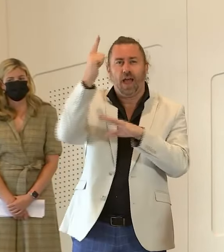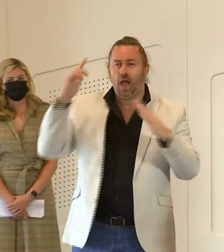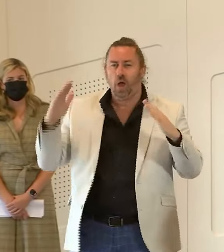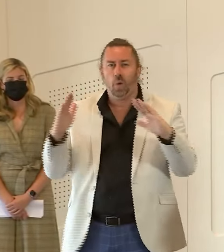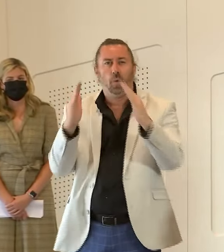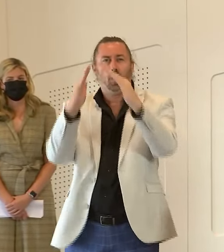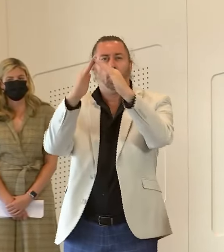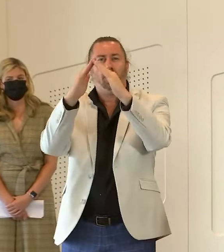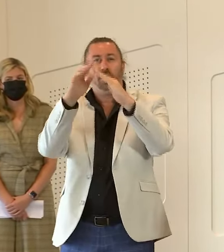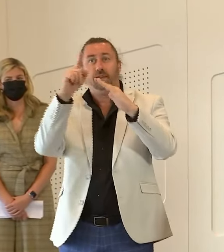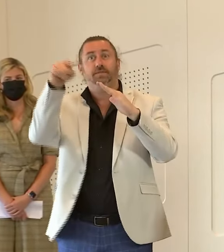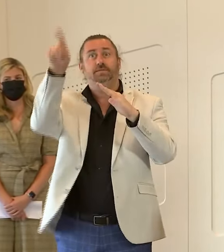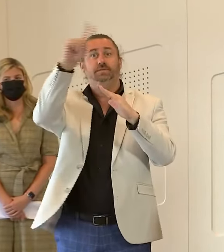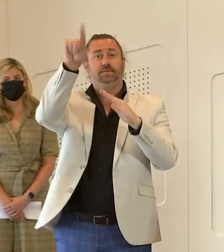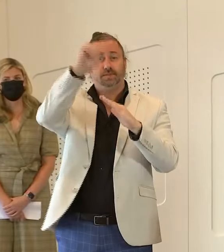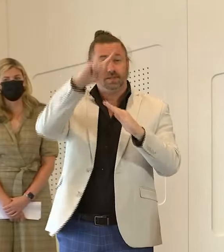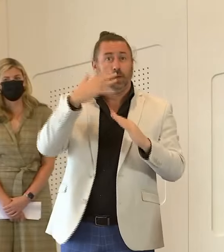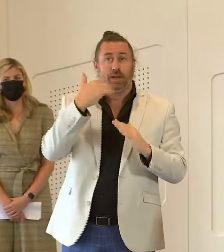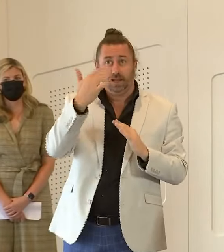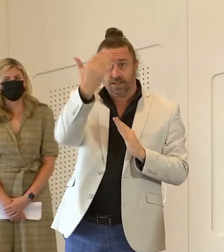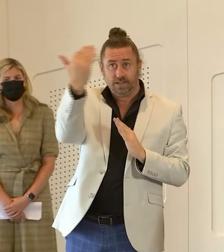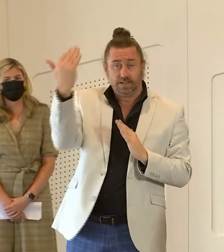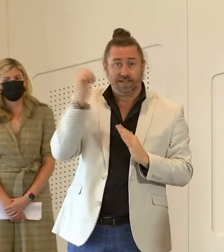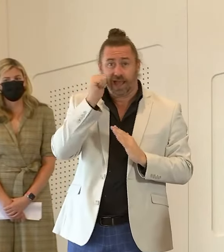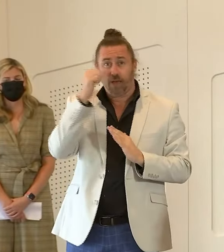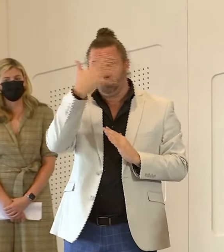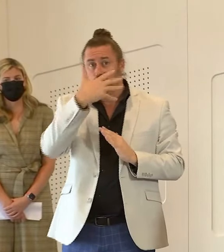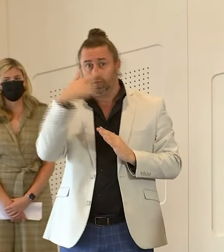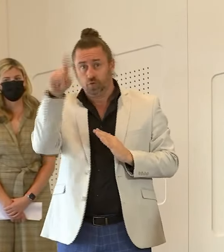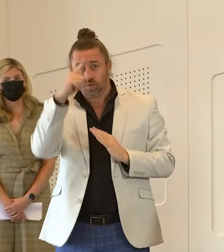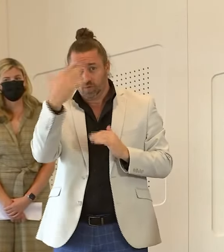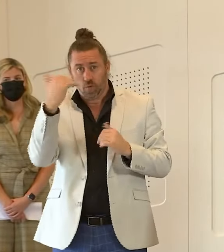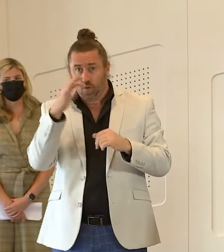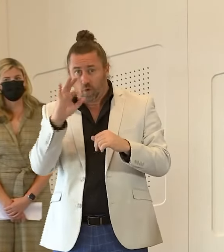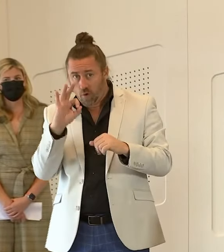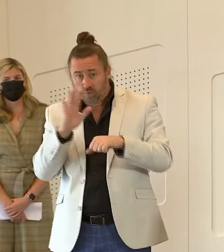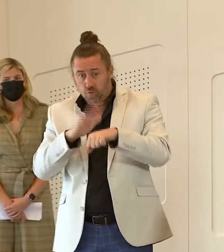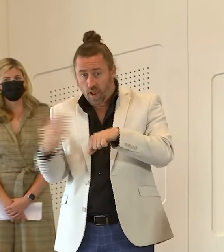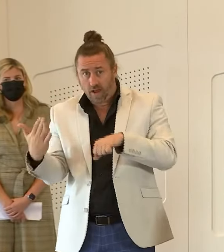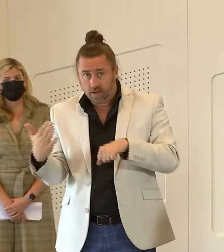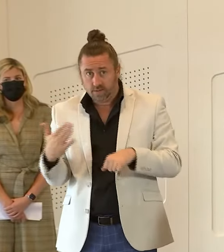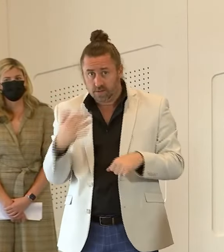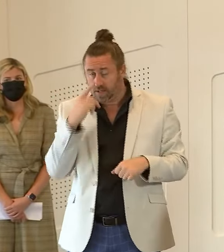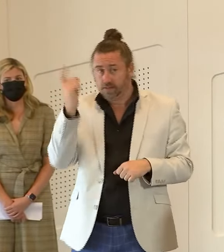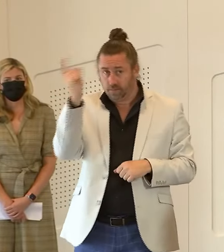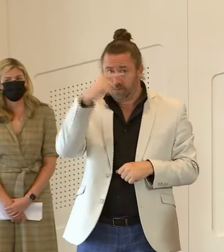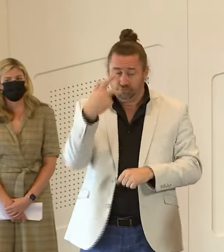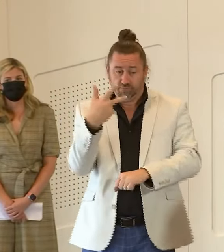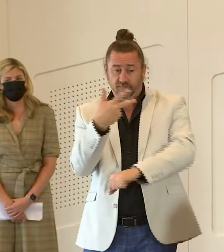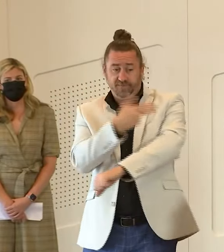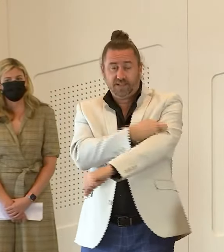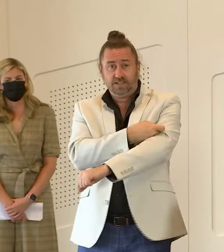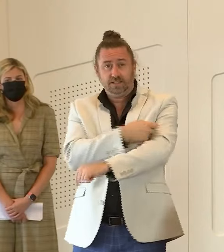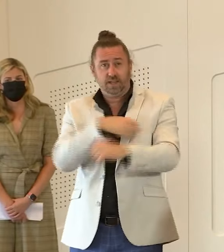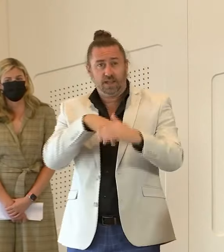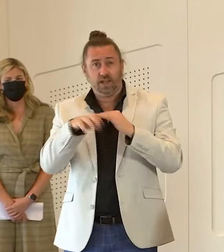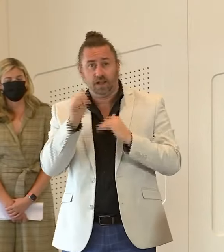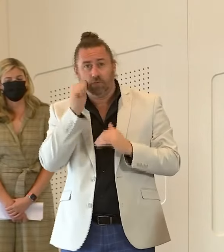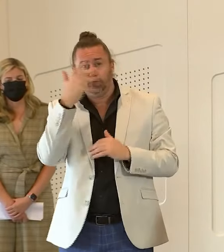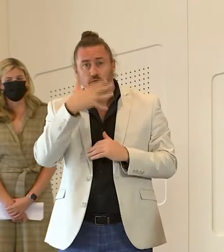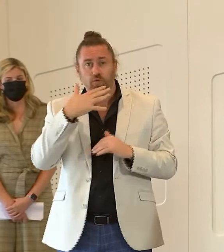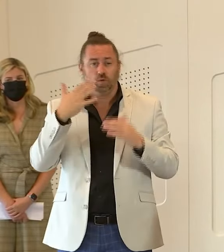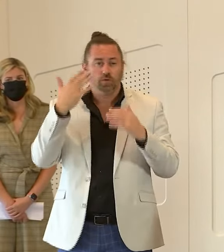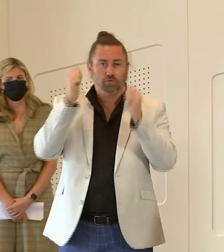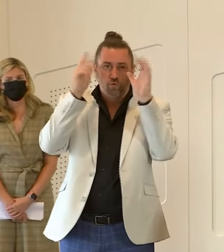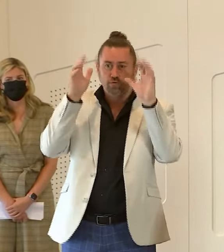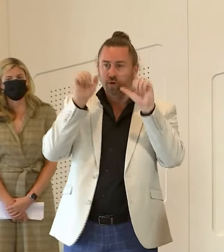to come forward and get vaccinated it is not too late to do so and to start their journey of vaccinations and if you're eligible for